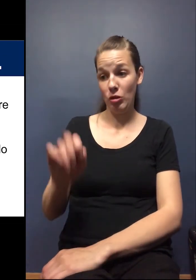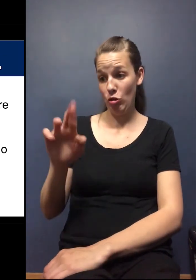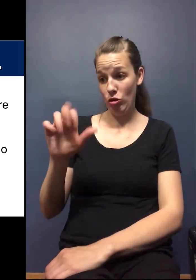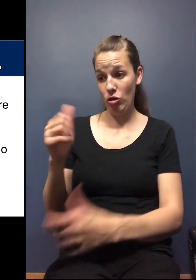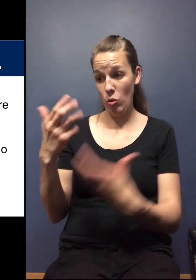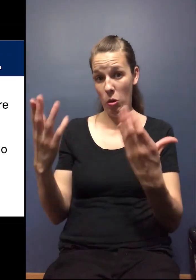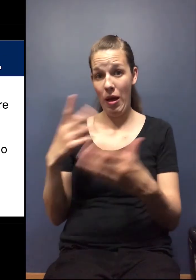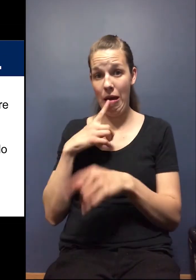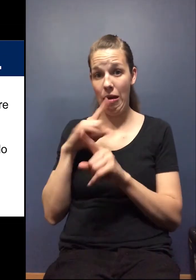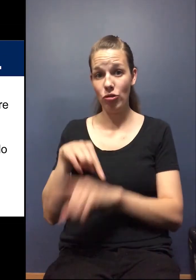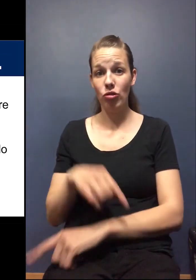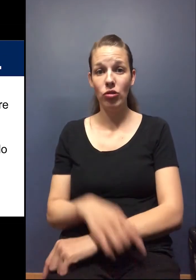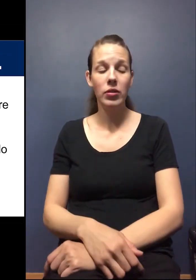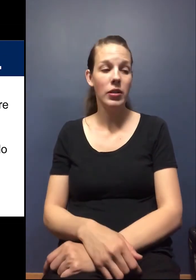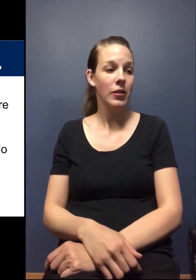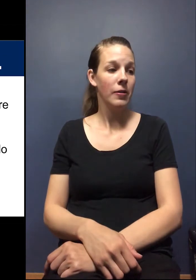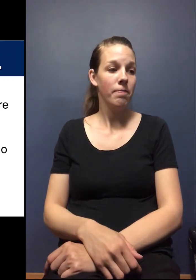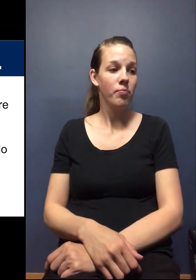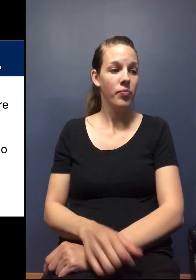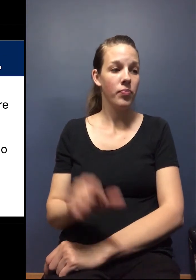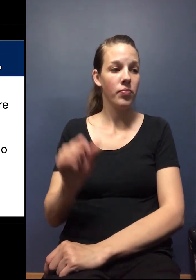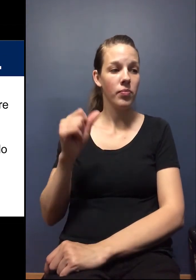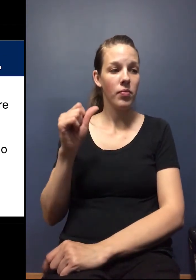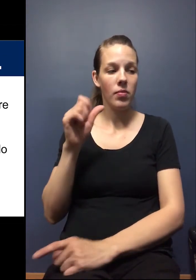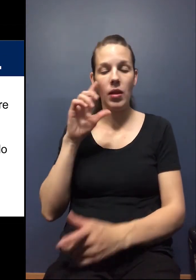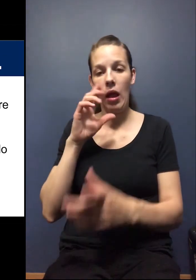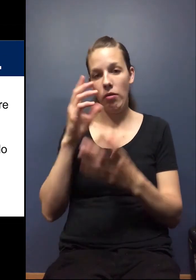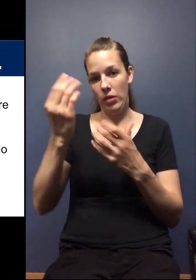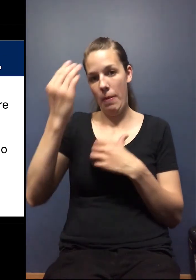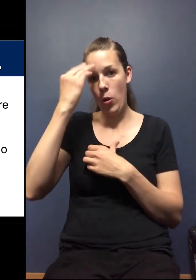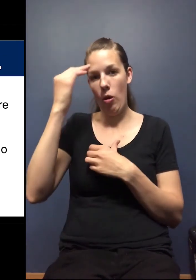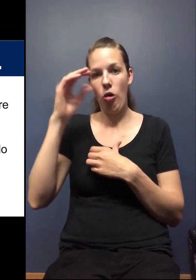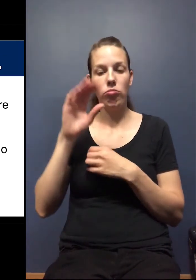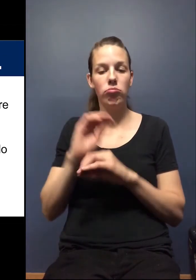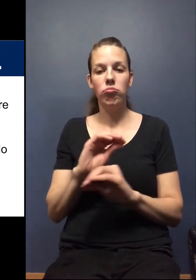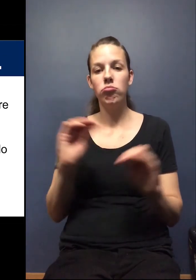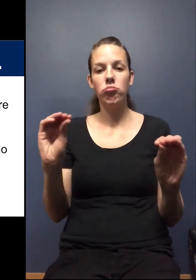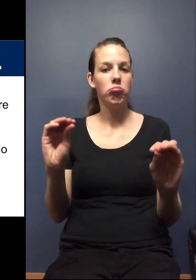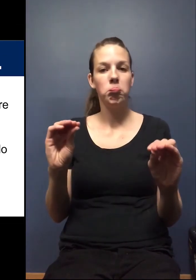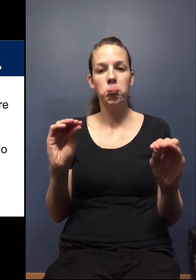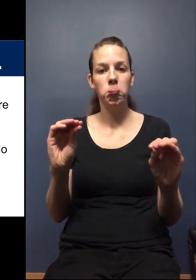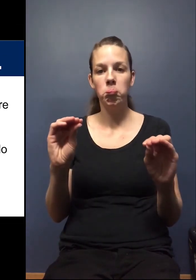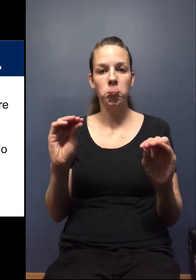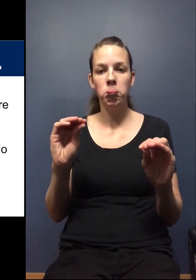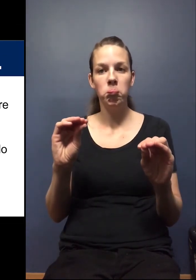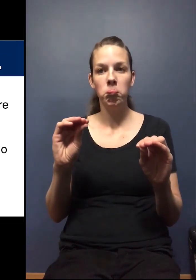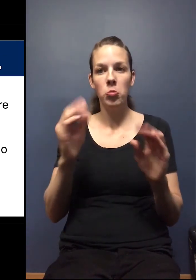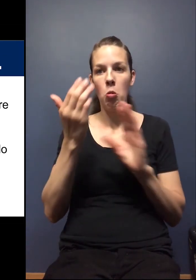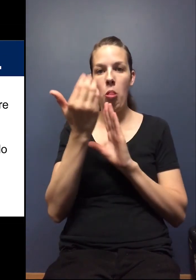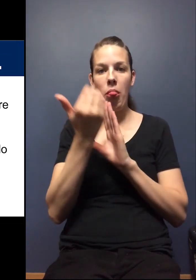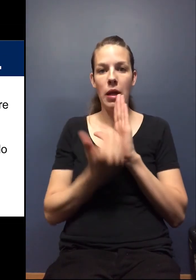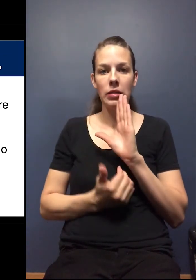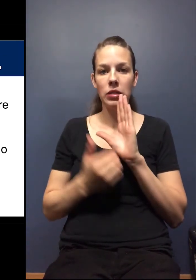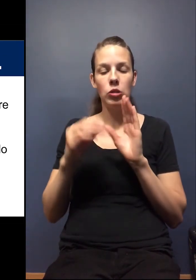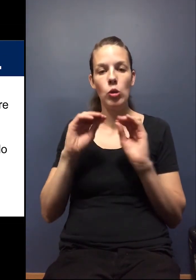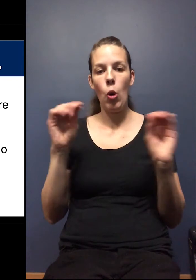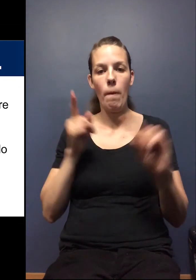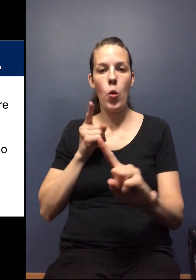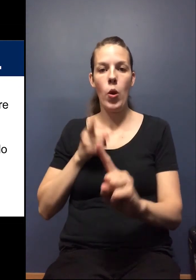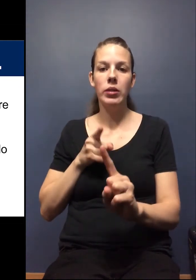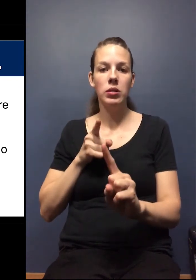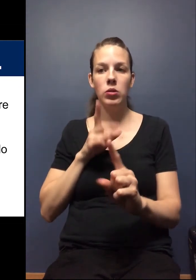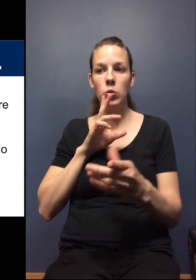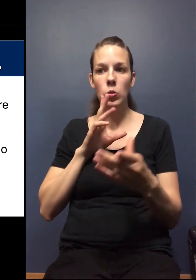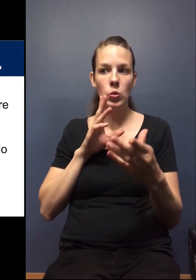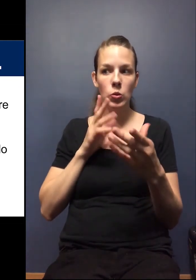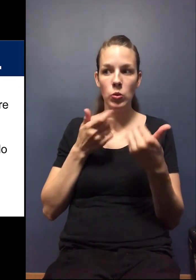Trisha, do you want to speak to it? Yeah. Um, as far as I'm aware of, there is no, um, location, no single point to